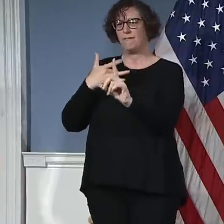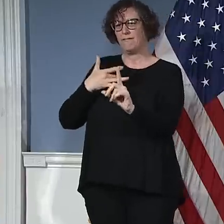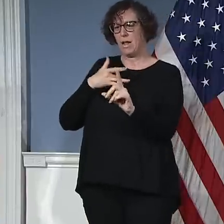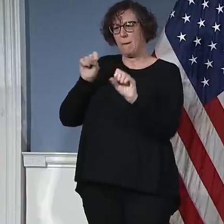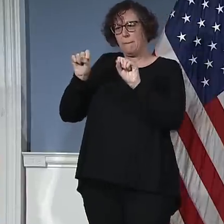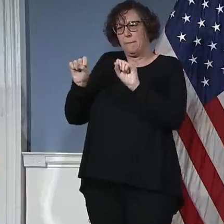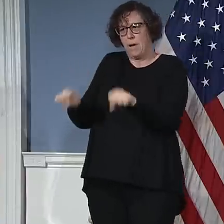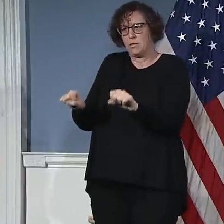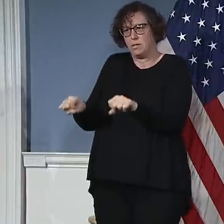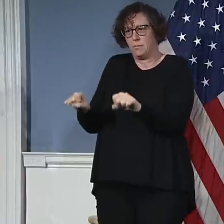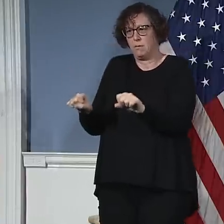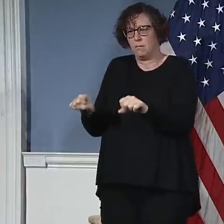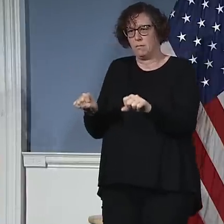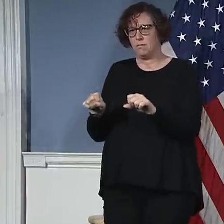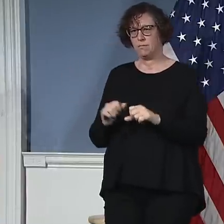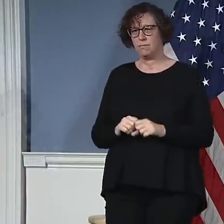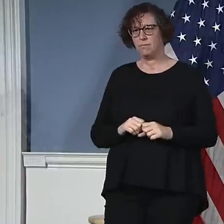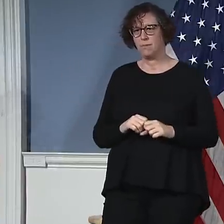agencies have been informed today